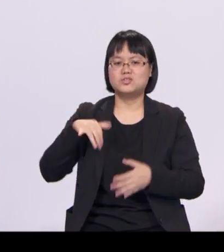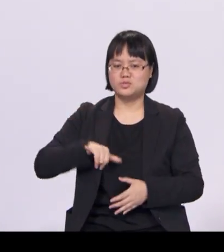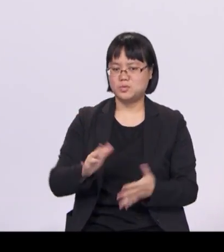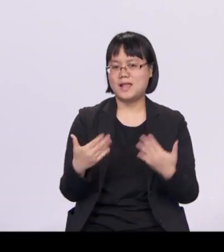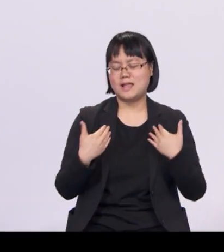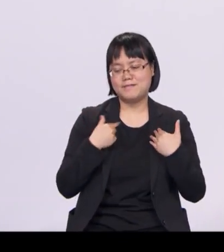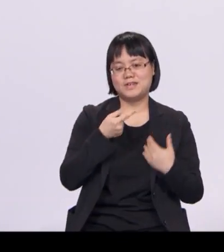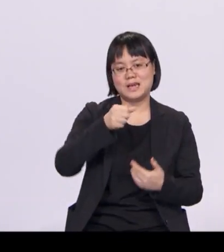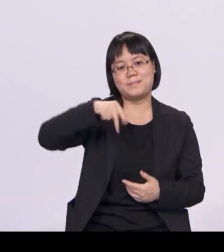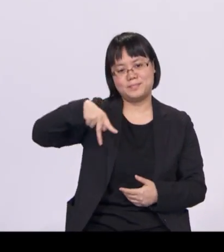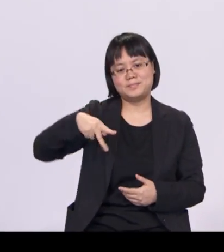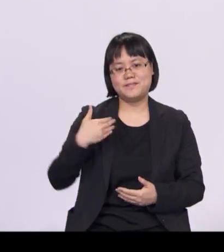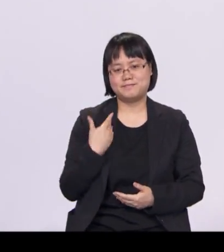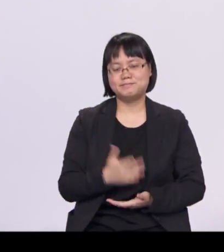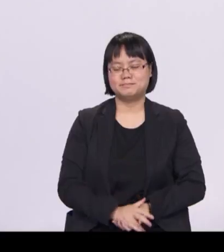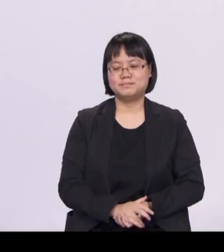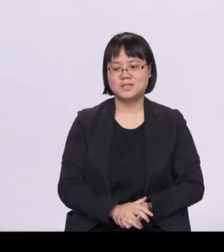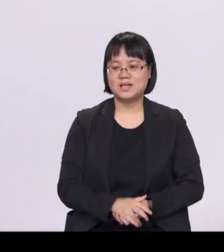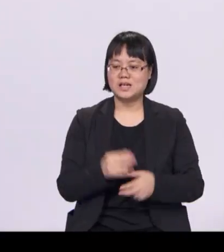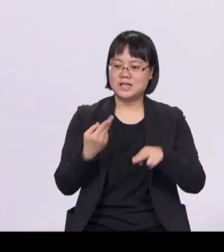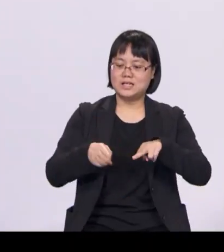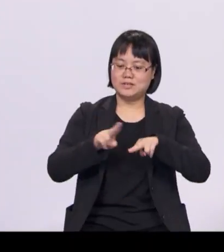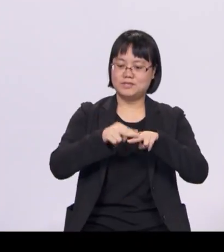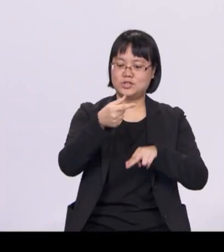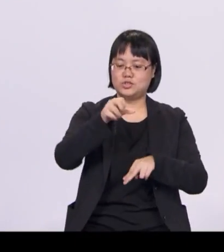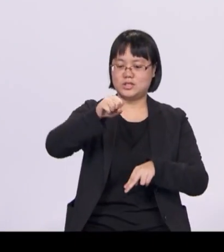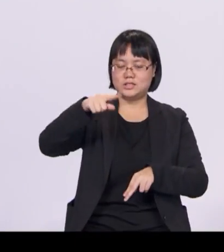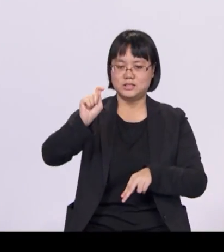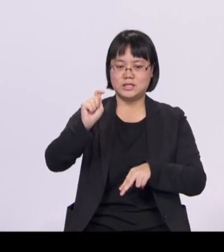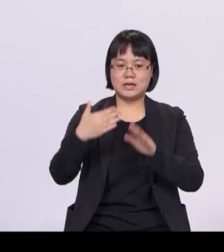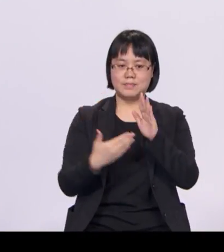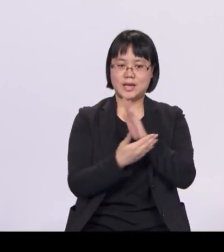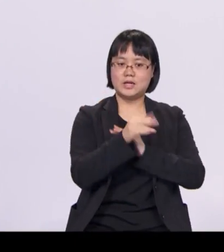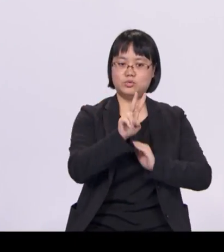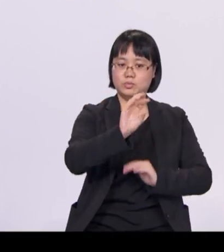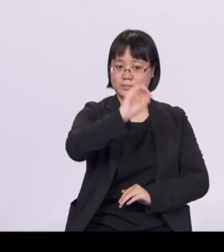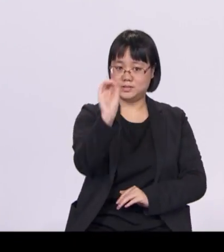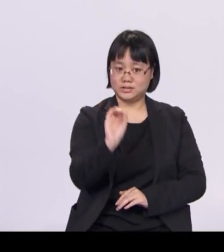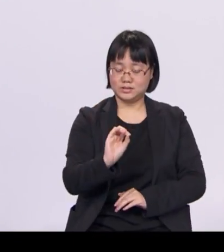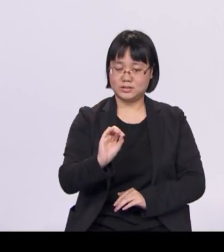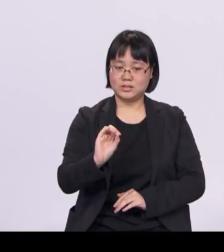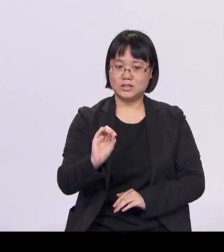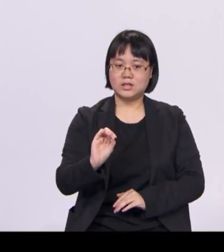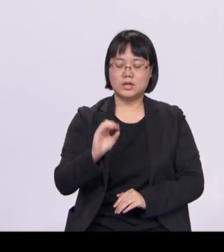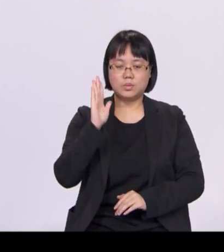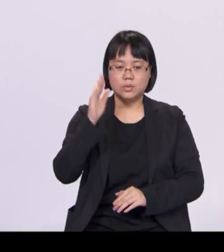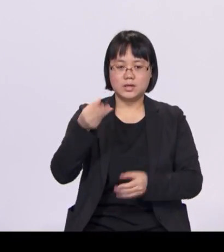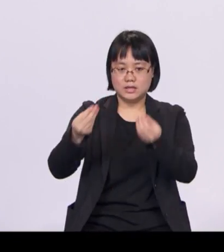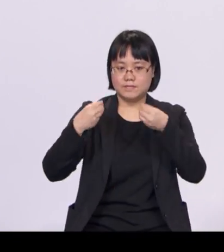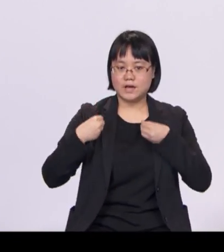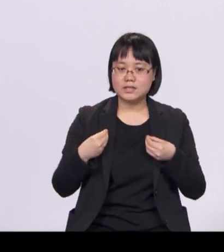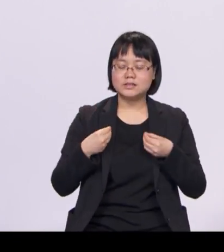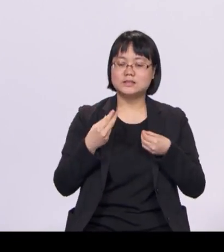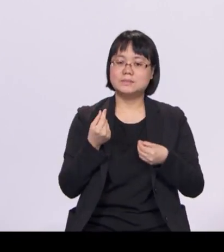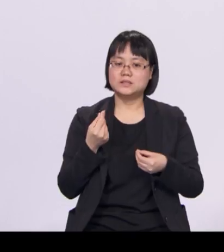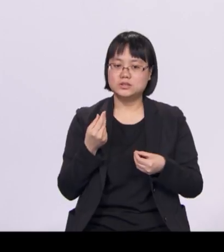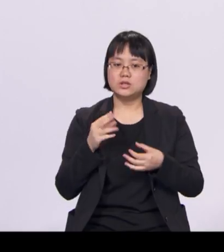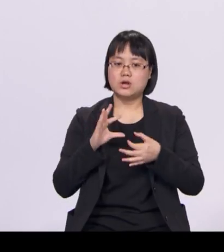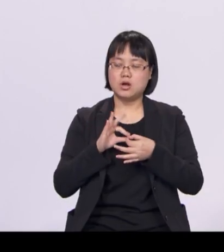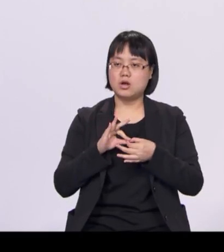Increasing GST by two percentage points will provide us with revenue of almost 0.7 per cent